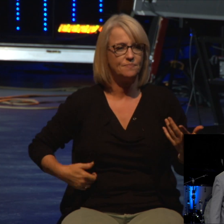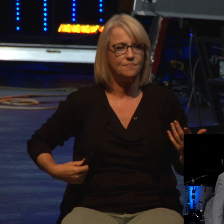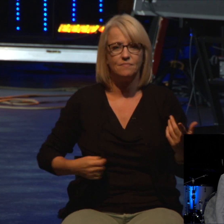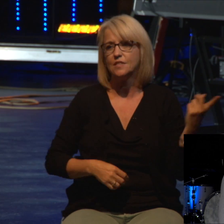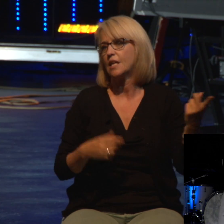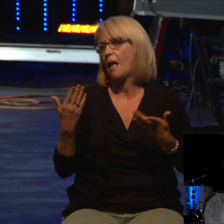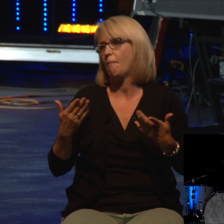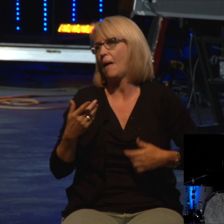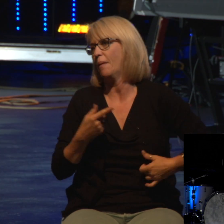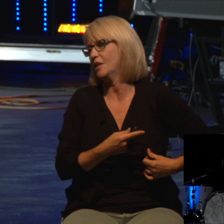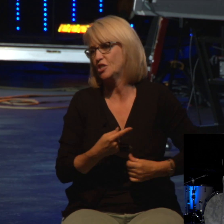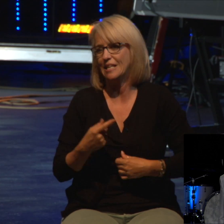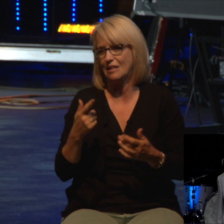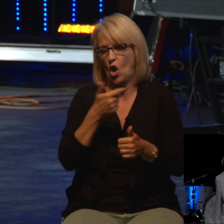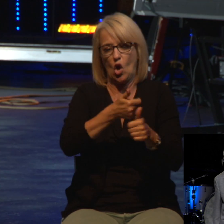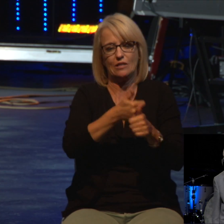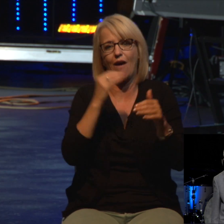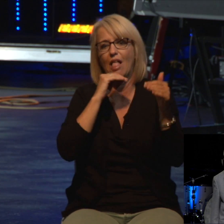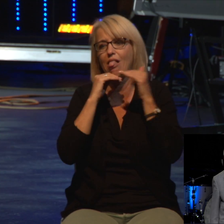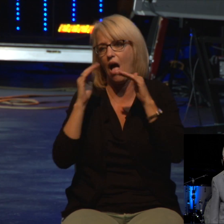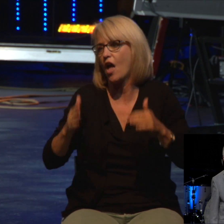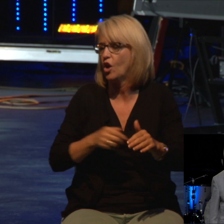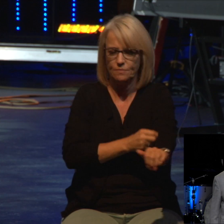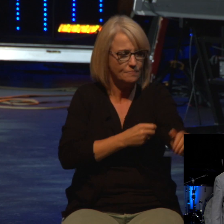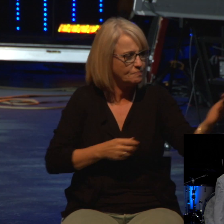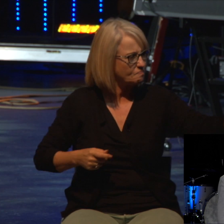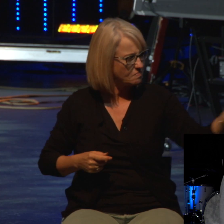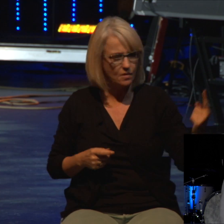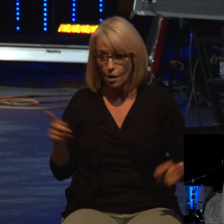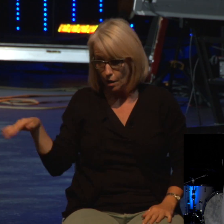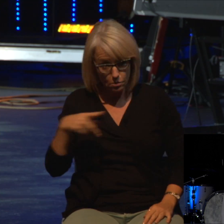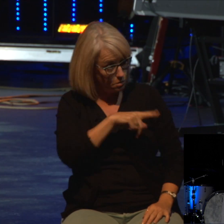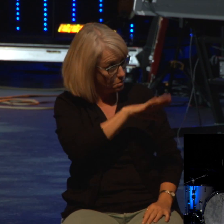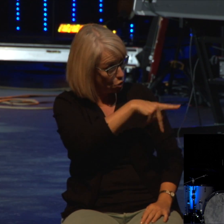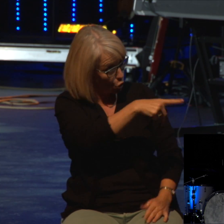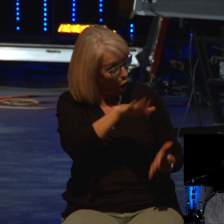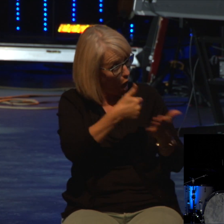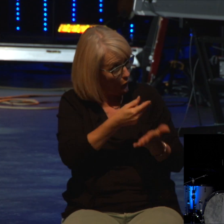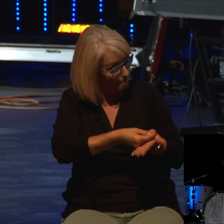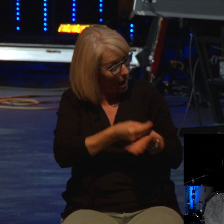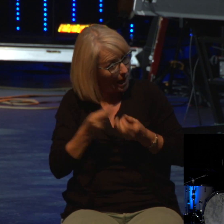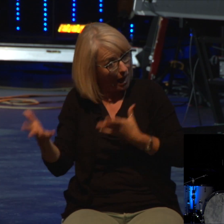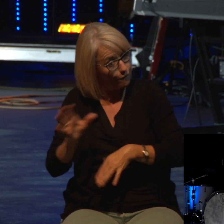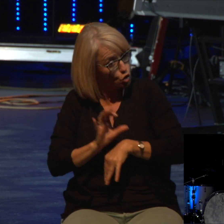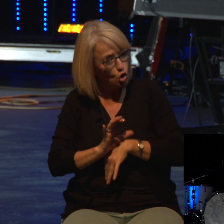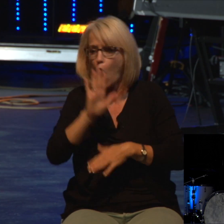Babylonian robe but she came in and Peter said you gave it all to the church? She said everything we kept